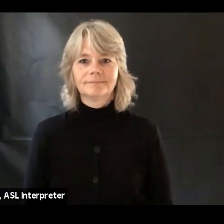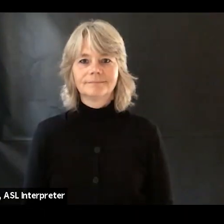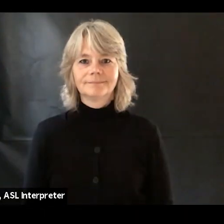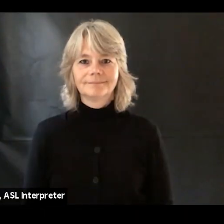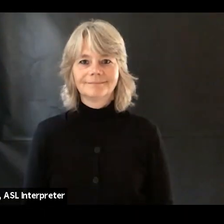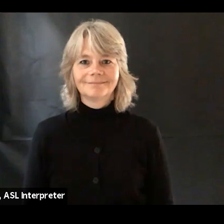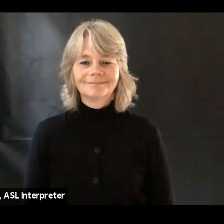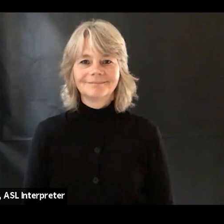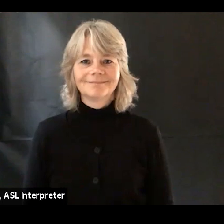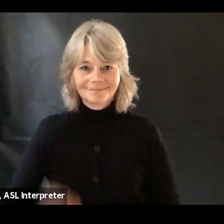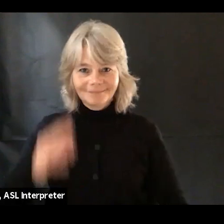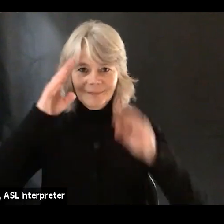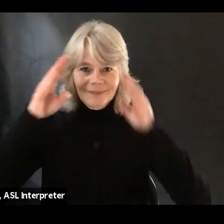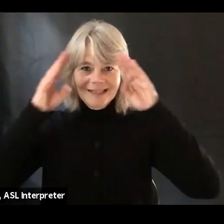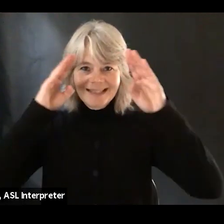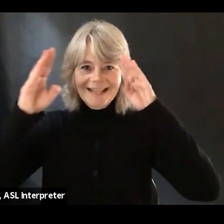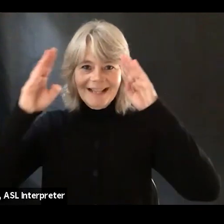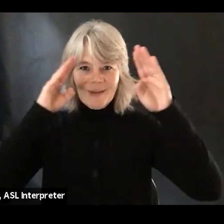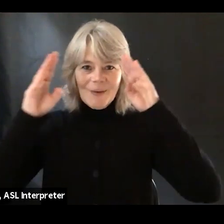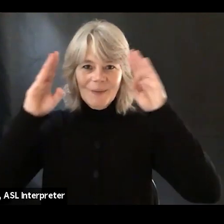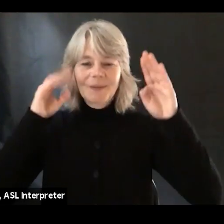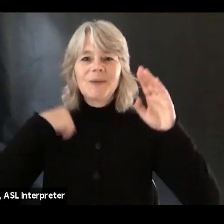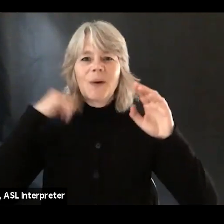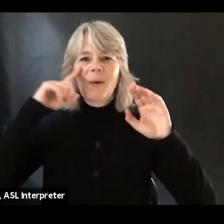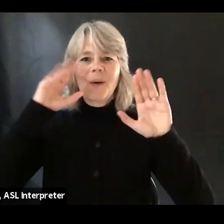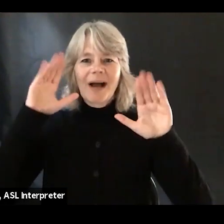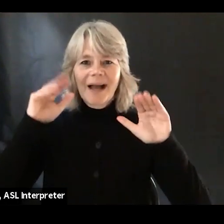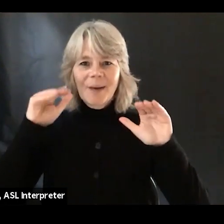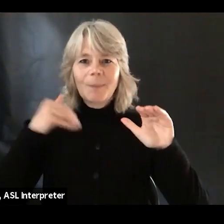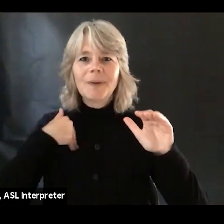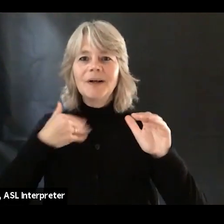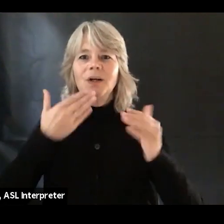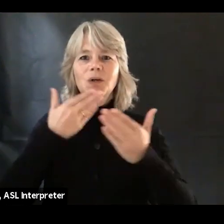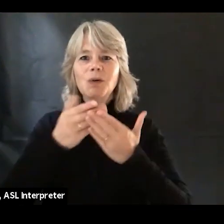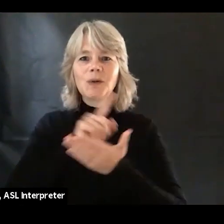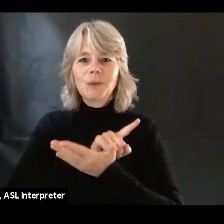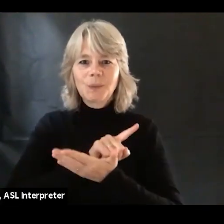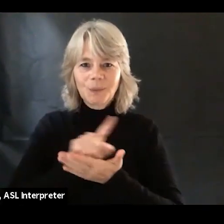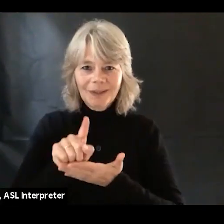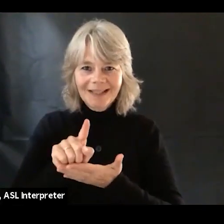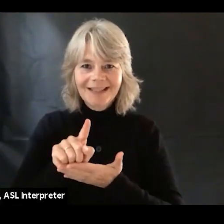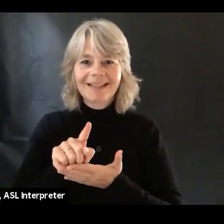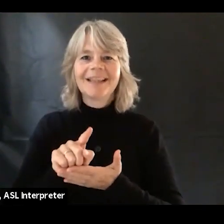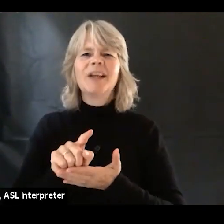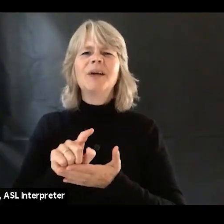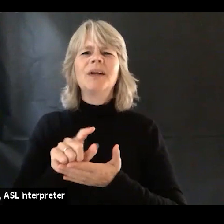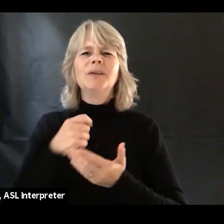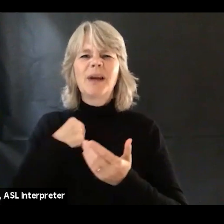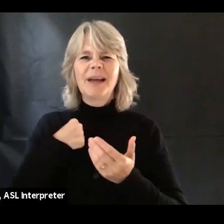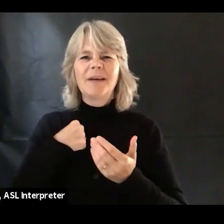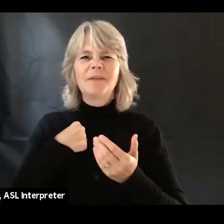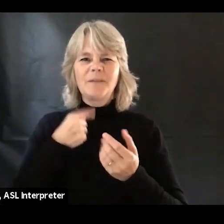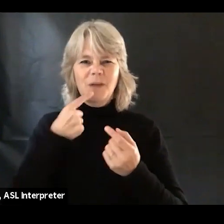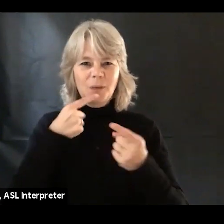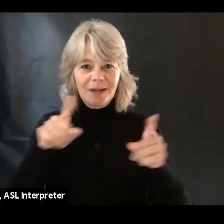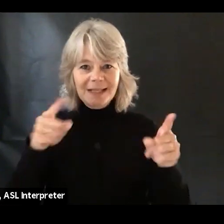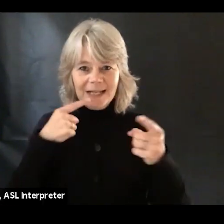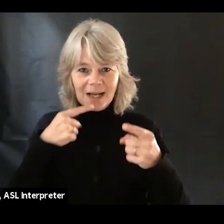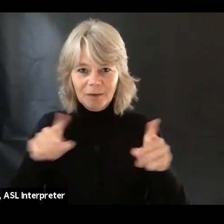Hello, everyone. I hope you're having a good week. I just have a couple of announcements I wanted to be sure to share with you